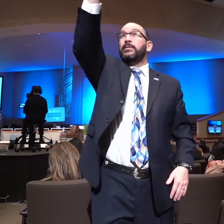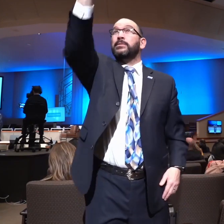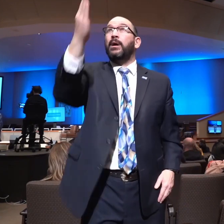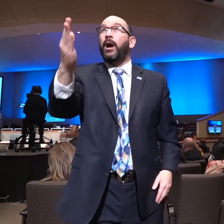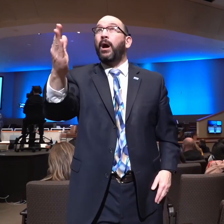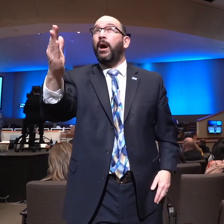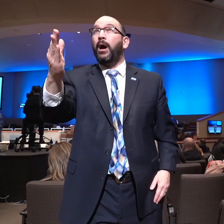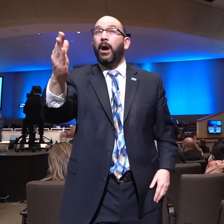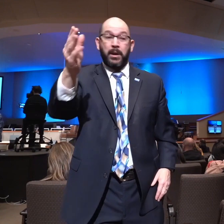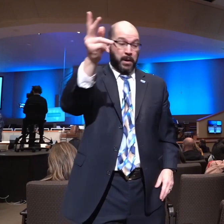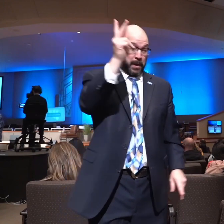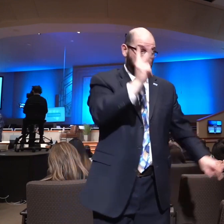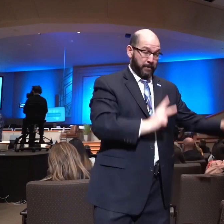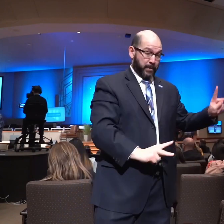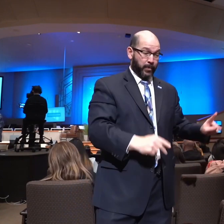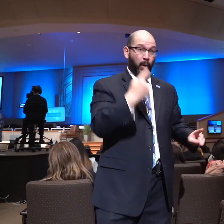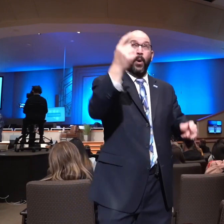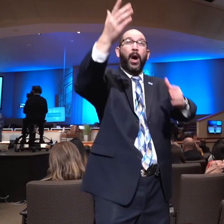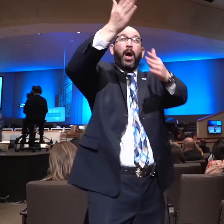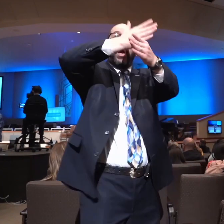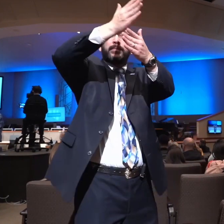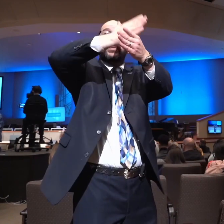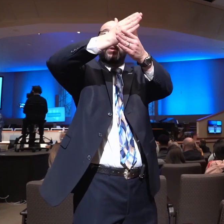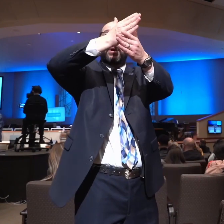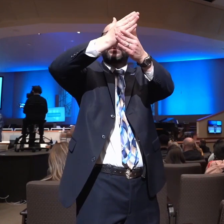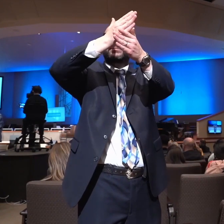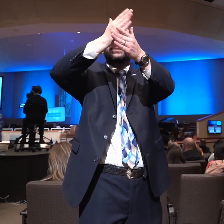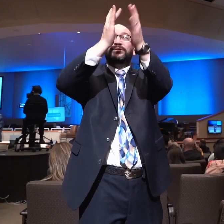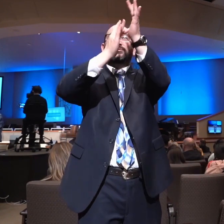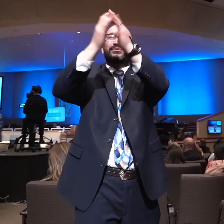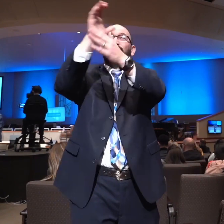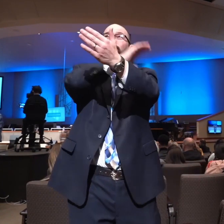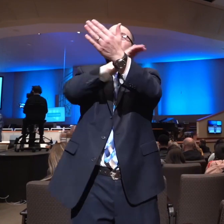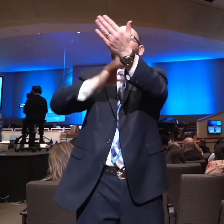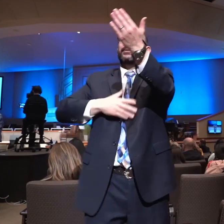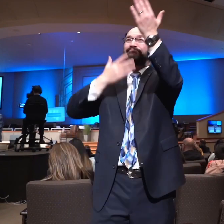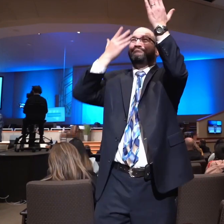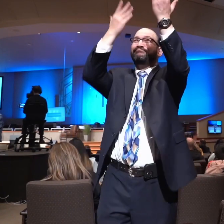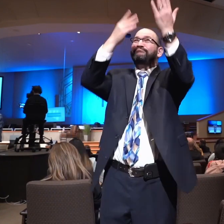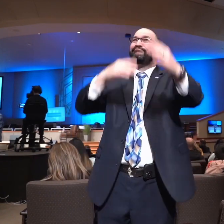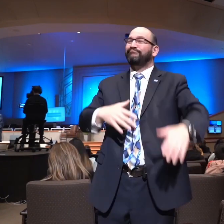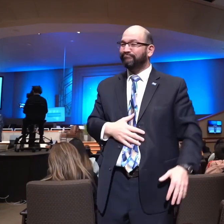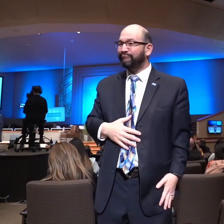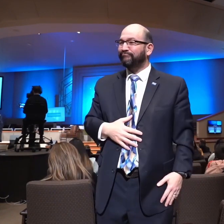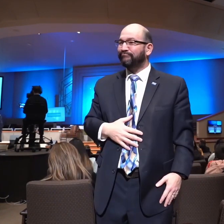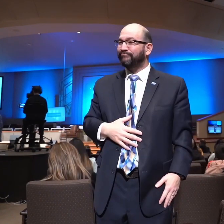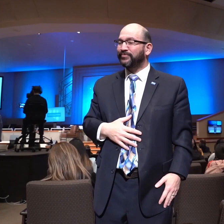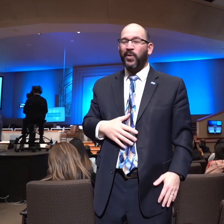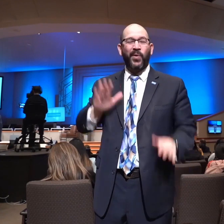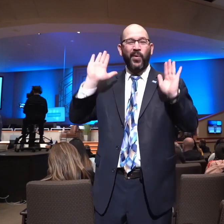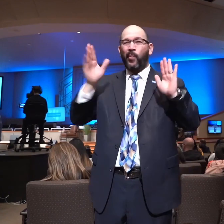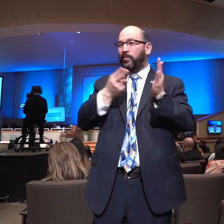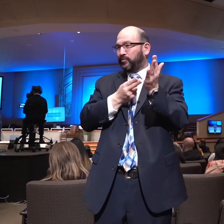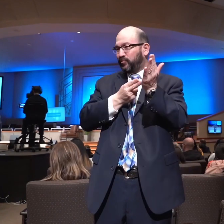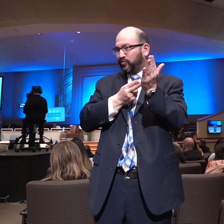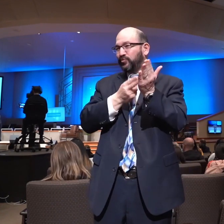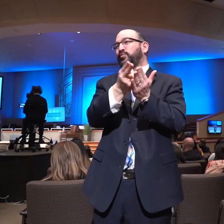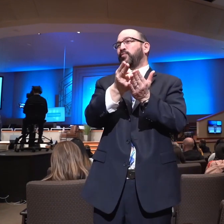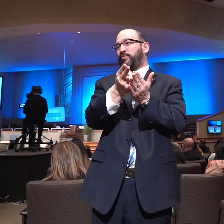mediator between God and men, the man Christ Jesus. Here we see a wonderful truth. We understand